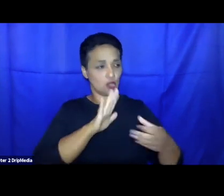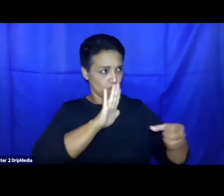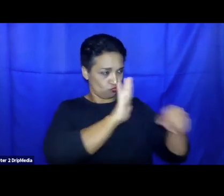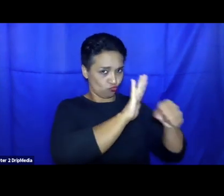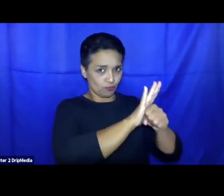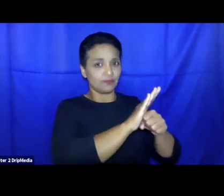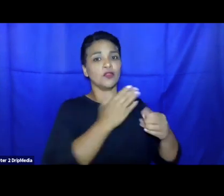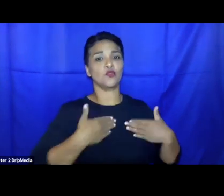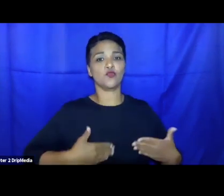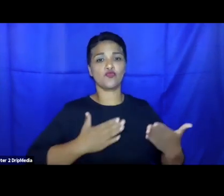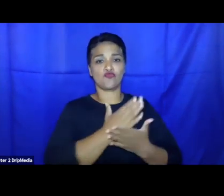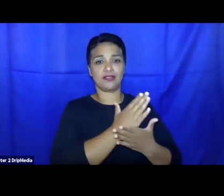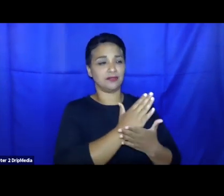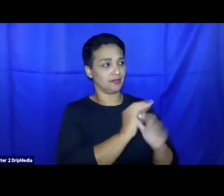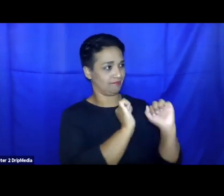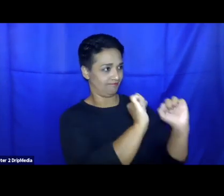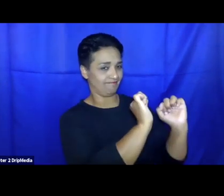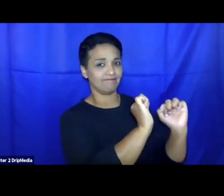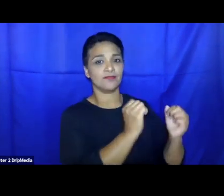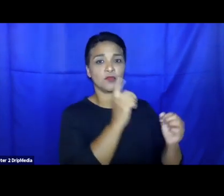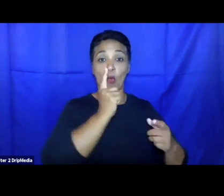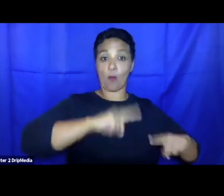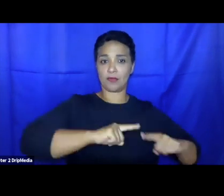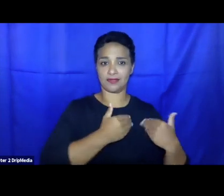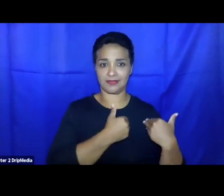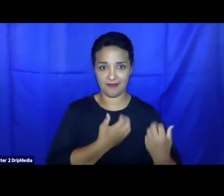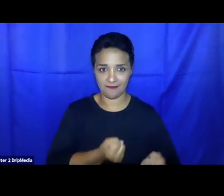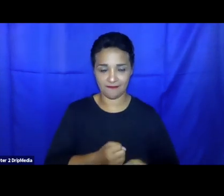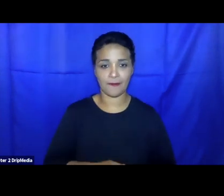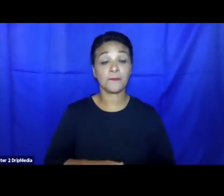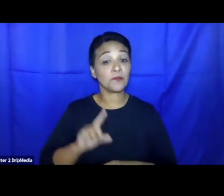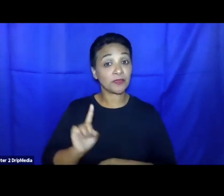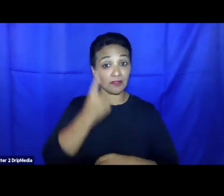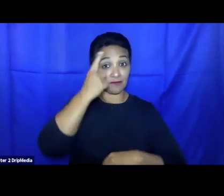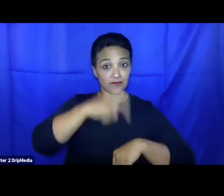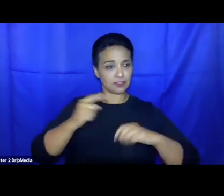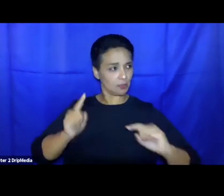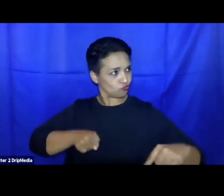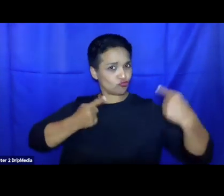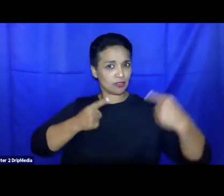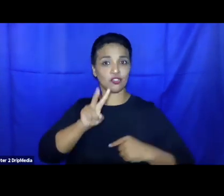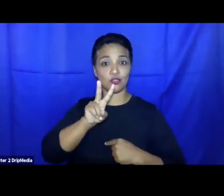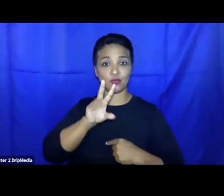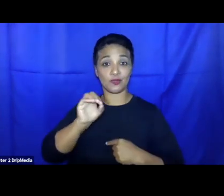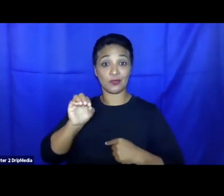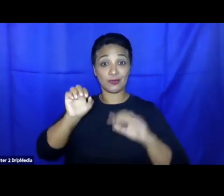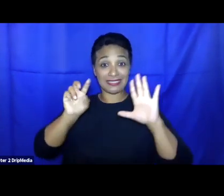And the way the litigation worked in its first challenge in 2007, and now again with a successful challenge in